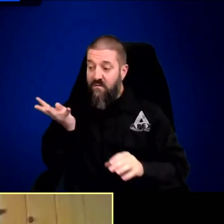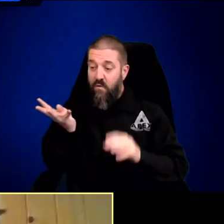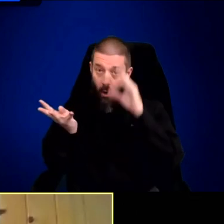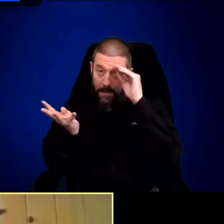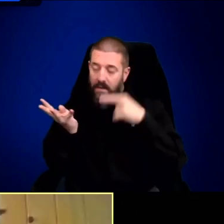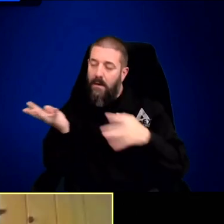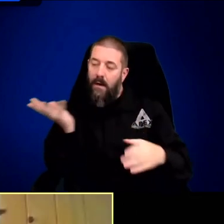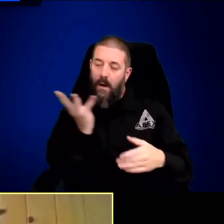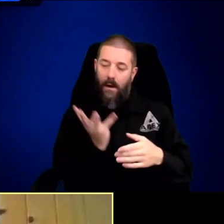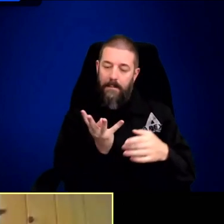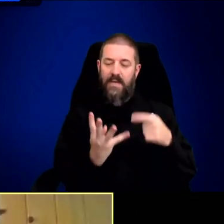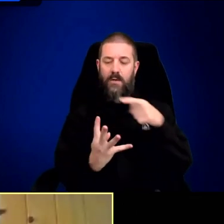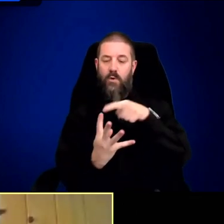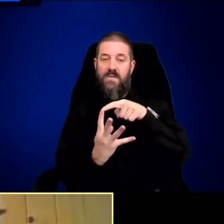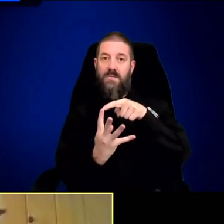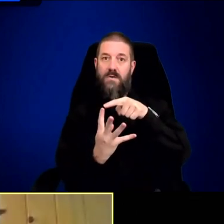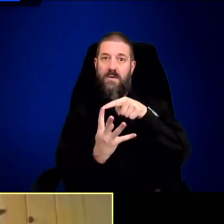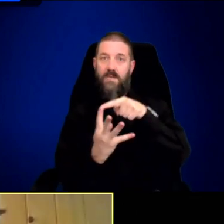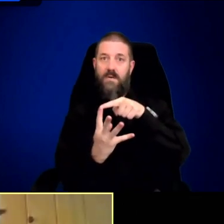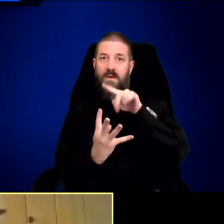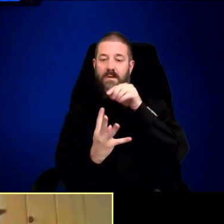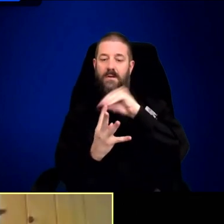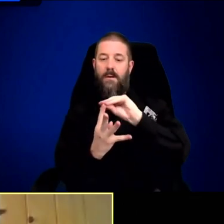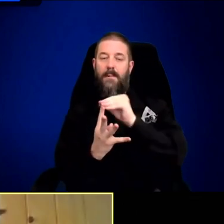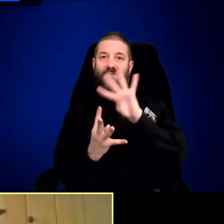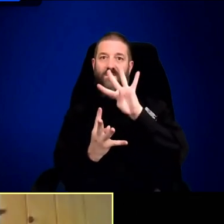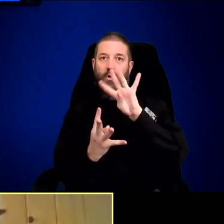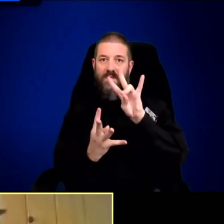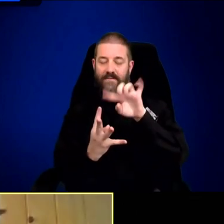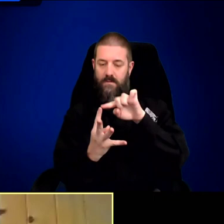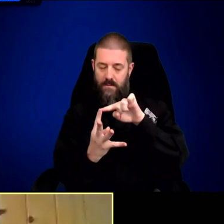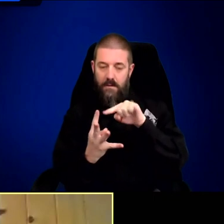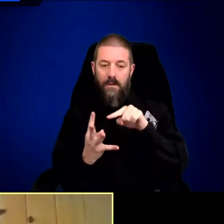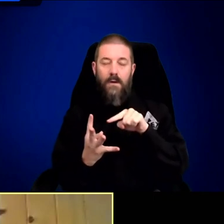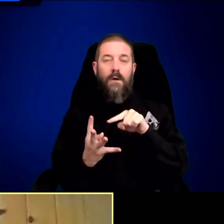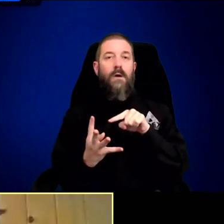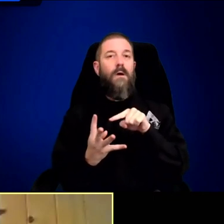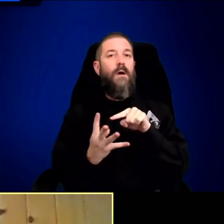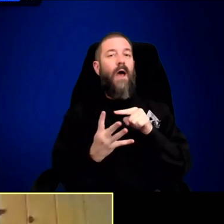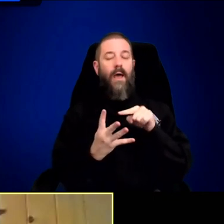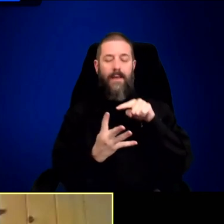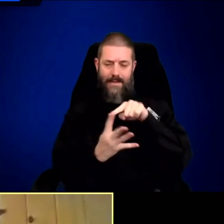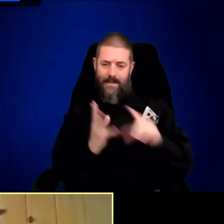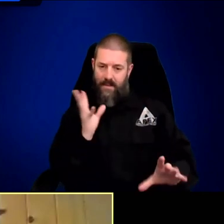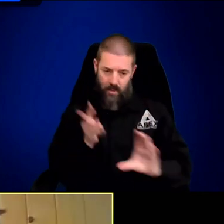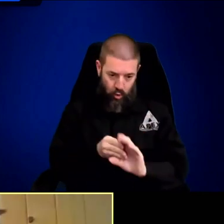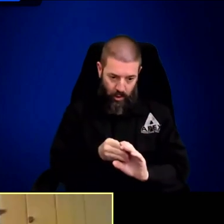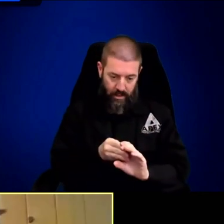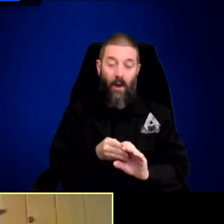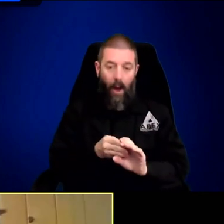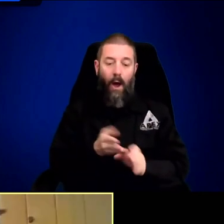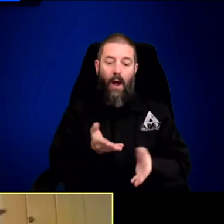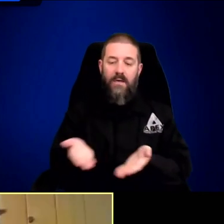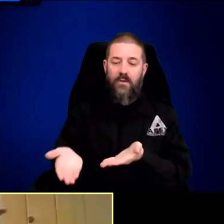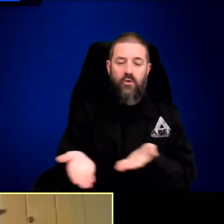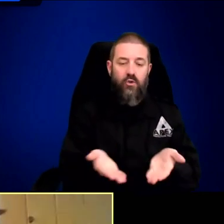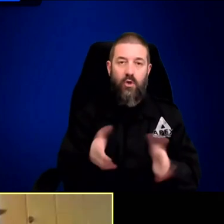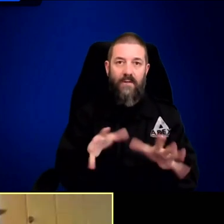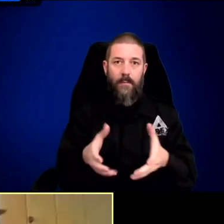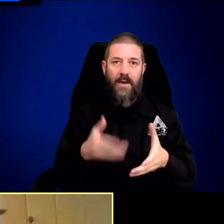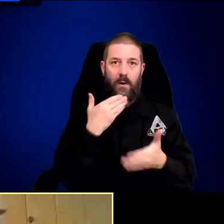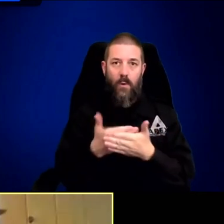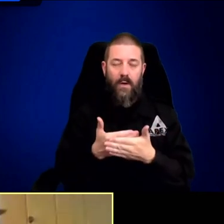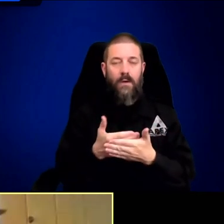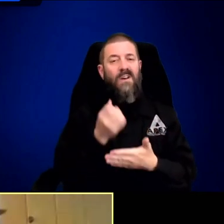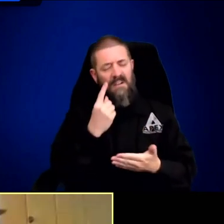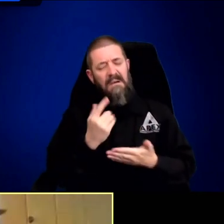He joined the pack with three of his male relatives after the death of the previous male. And because he was the